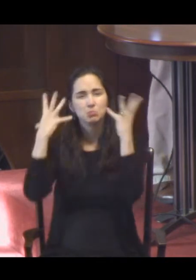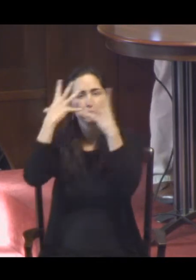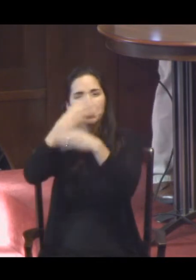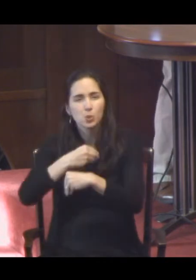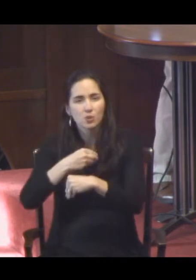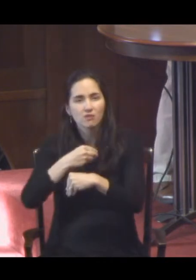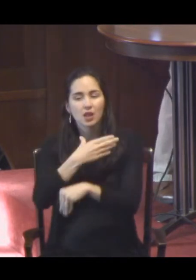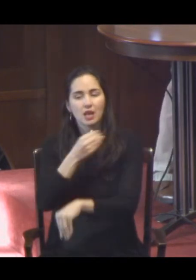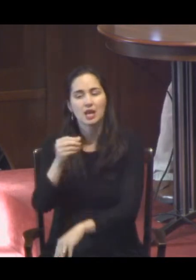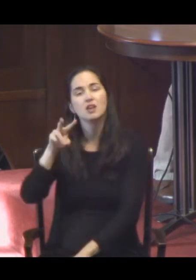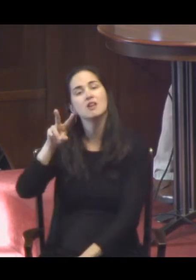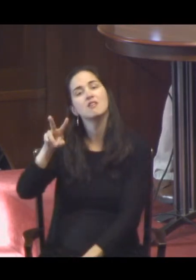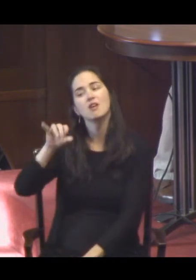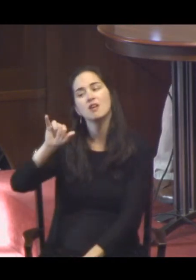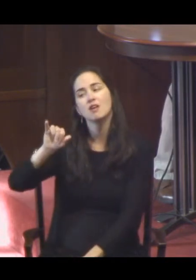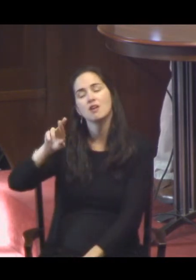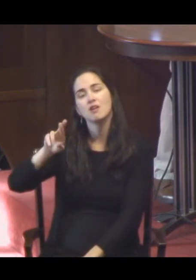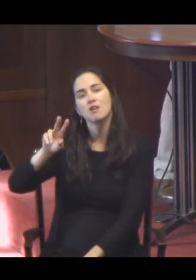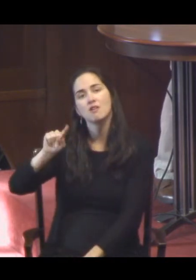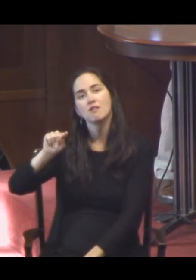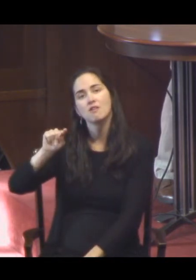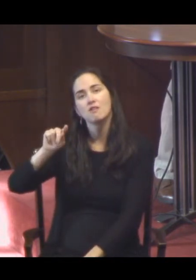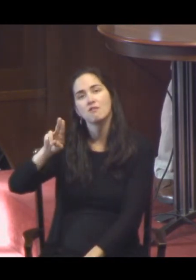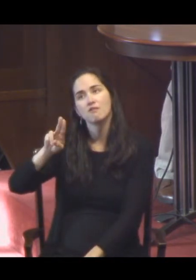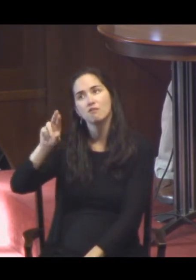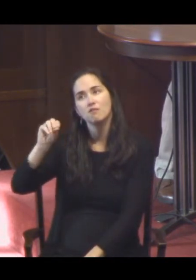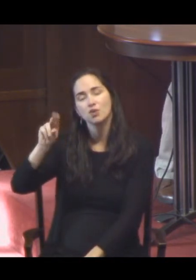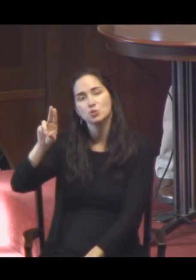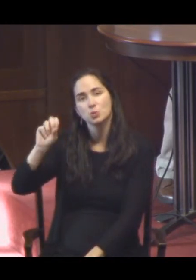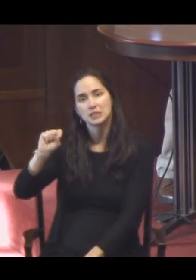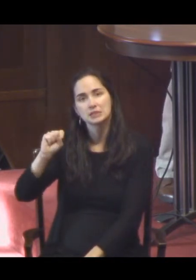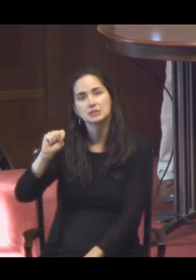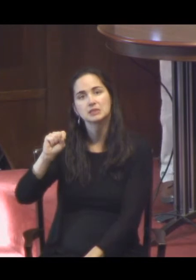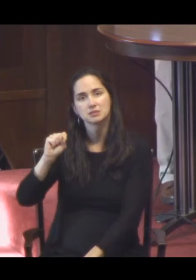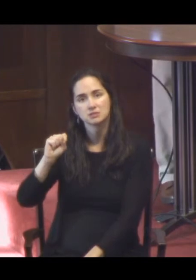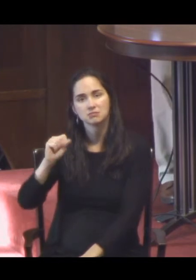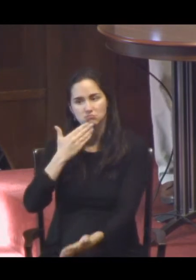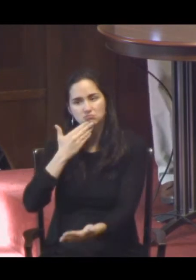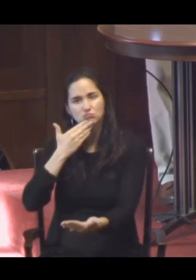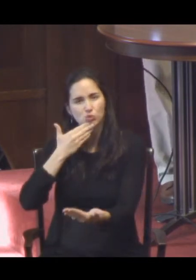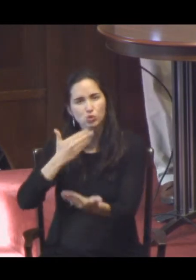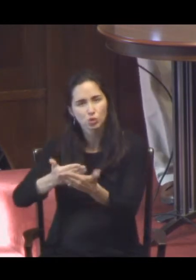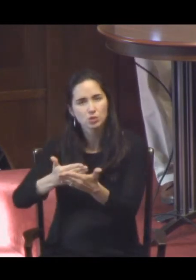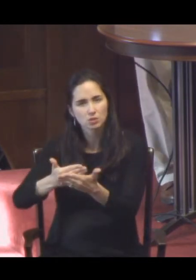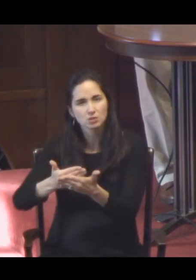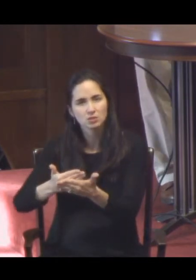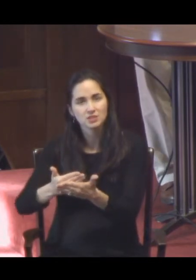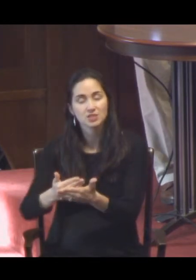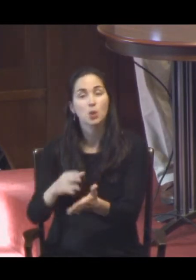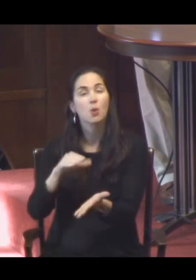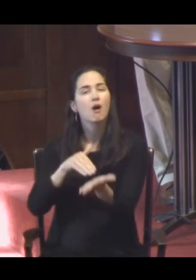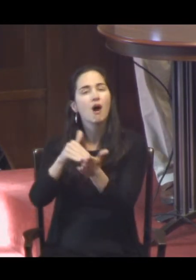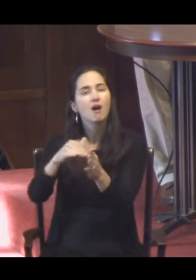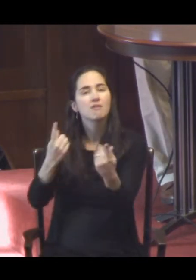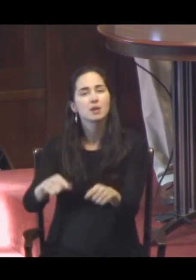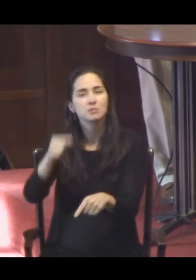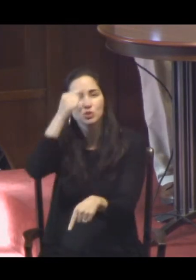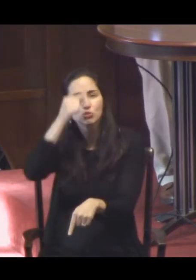beautiful in Greek is also deeply intertwined with virtue, with goodness. And I'll get into that more in a moment. So Christ,